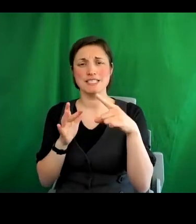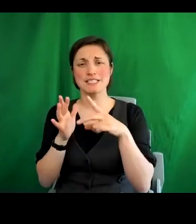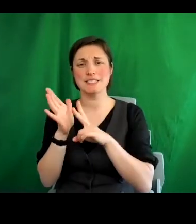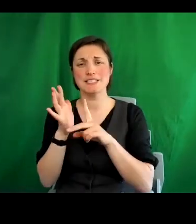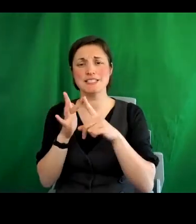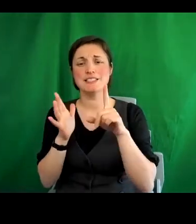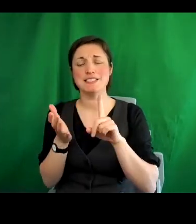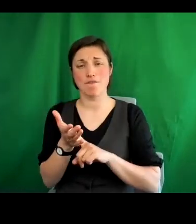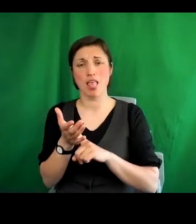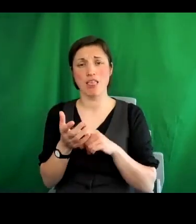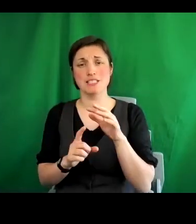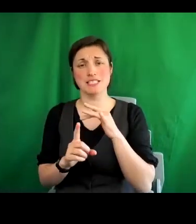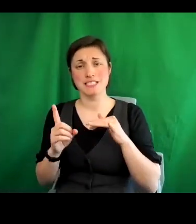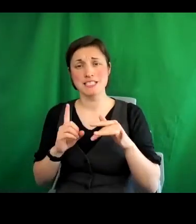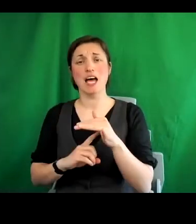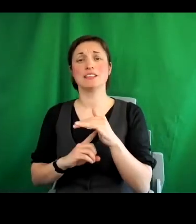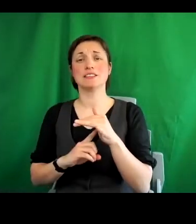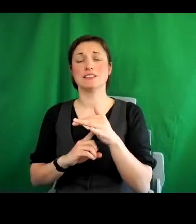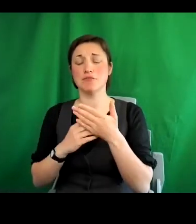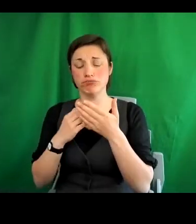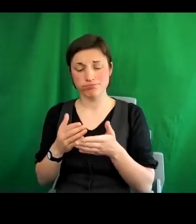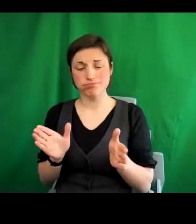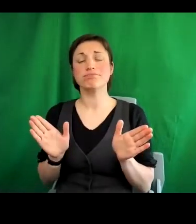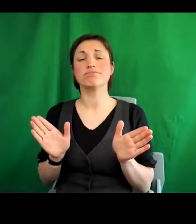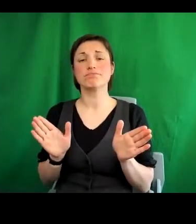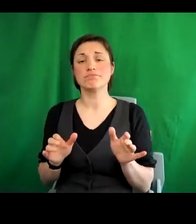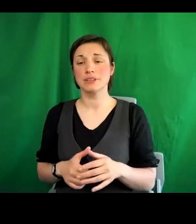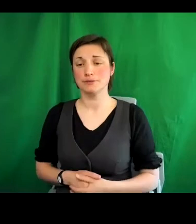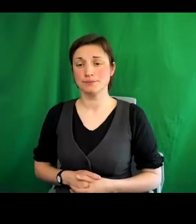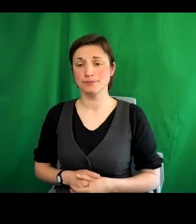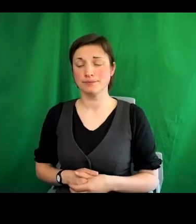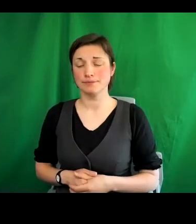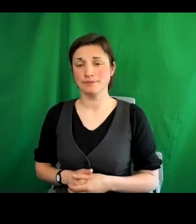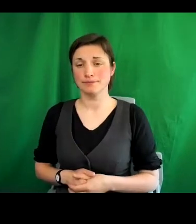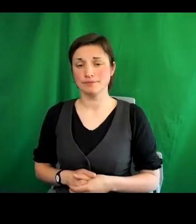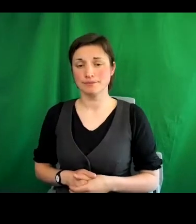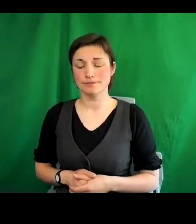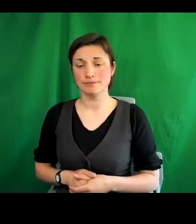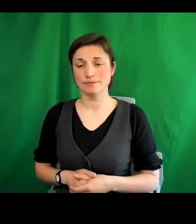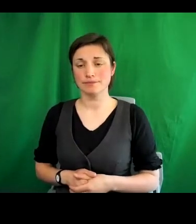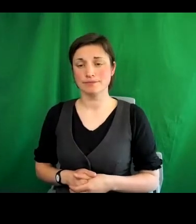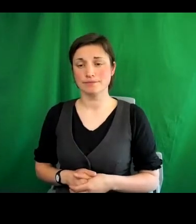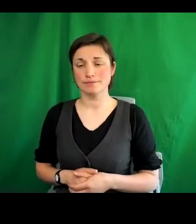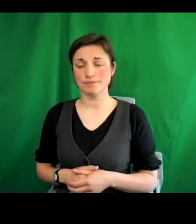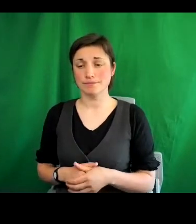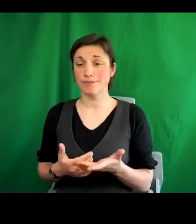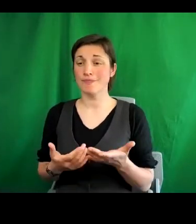in our different contexts. Of course, like all human rights initiatives, it's clearly a work in progress, as